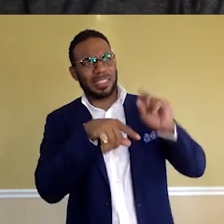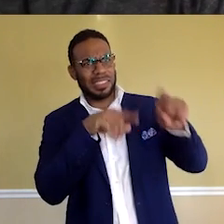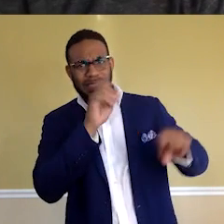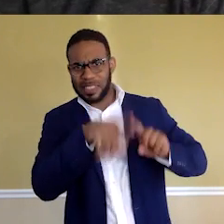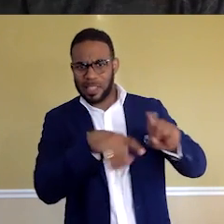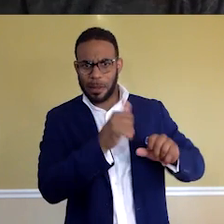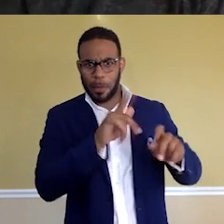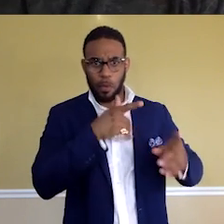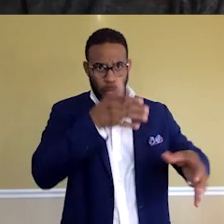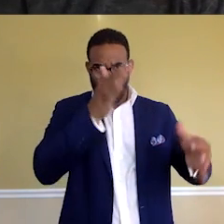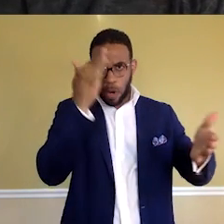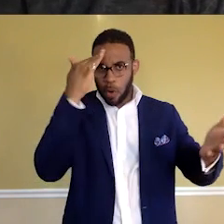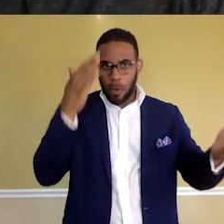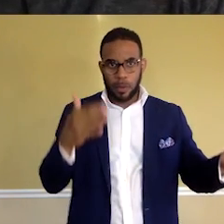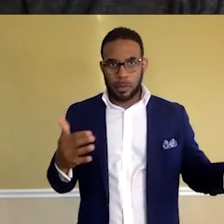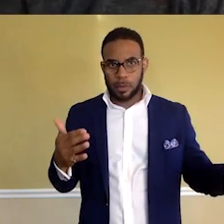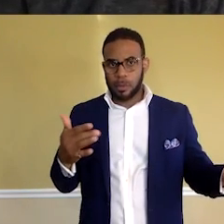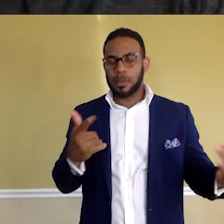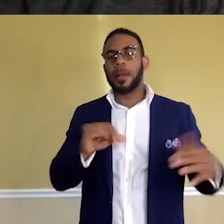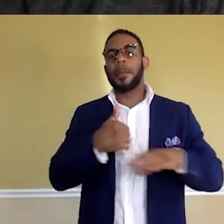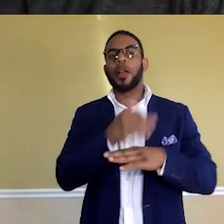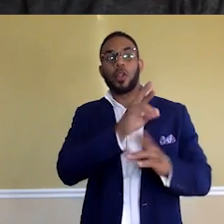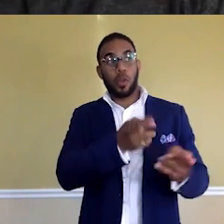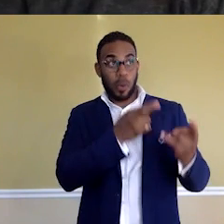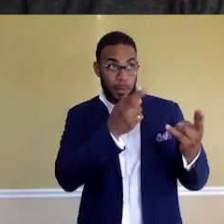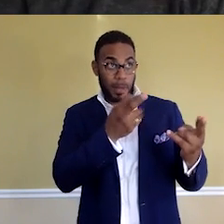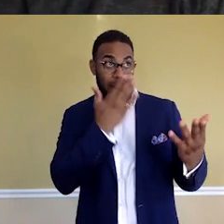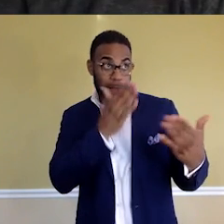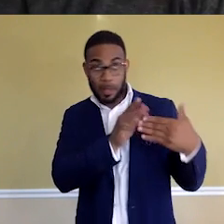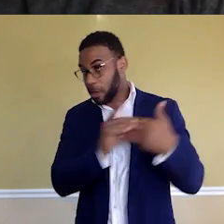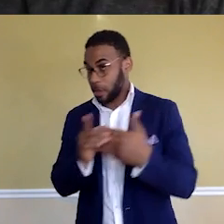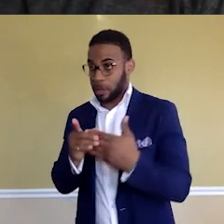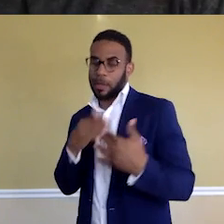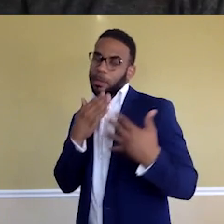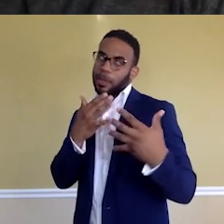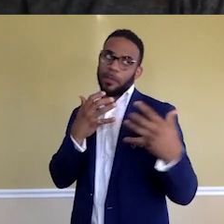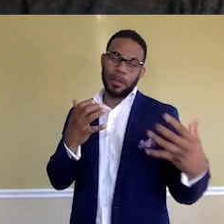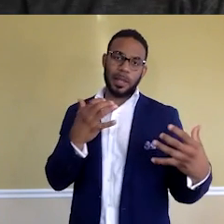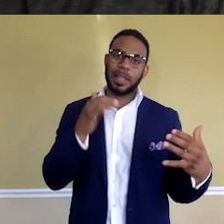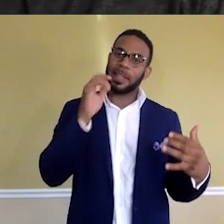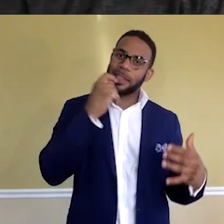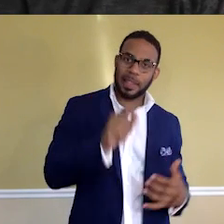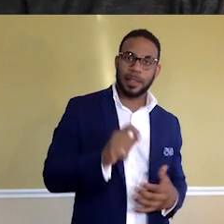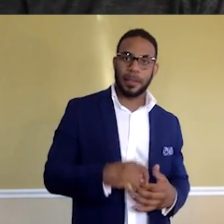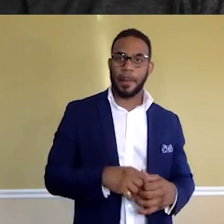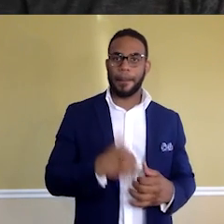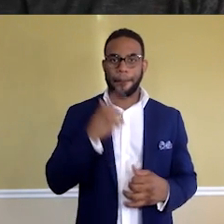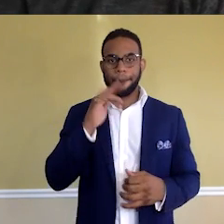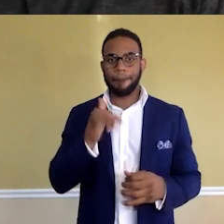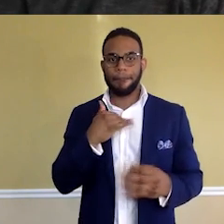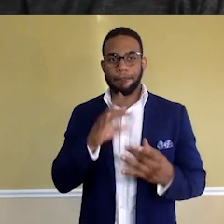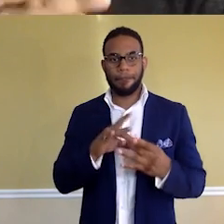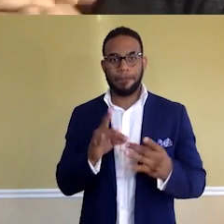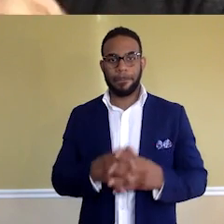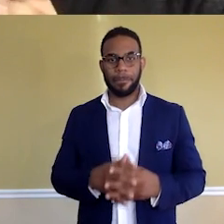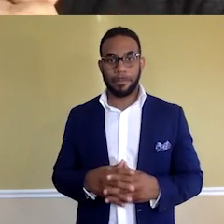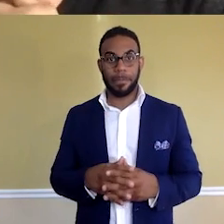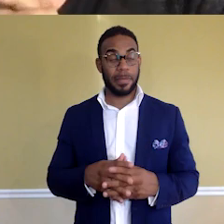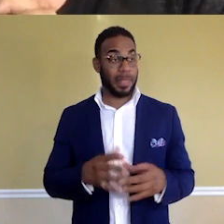time and the stress. And just based on your recommendation, have a good study on TypeScript. And that's it. So I think that's what I would want to say. If we have